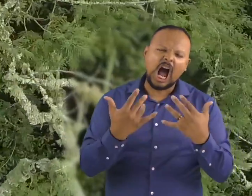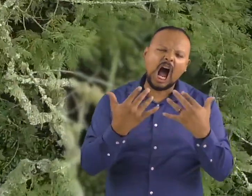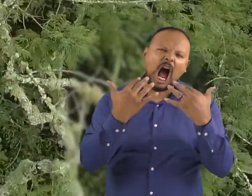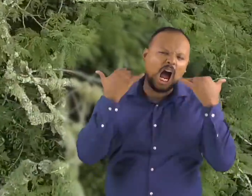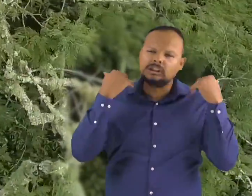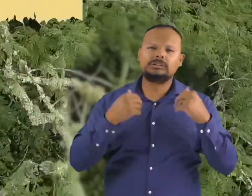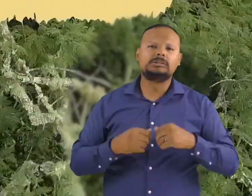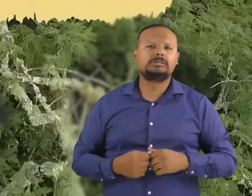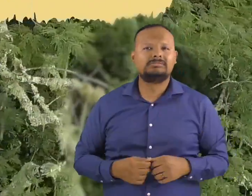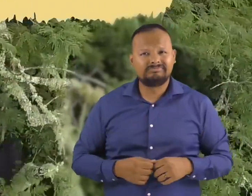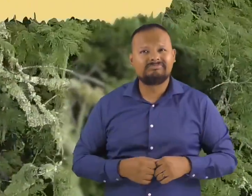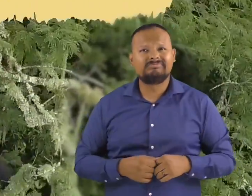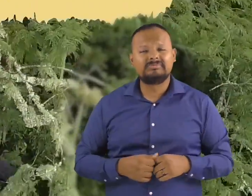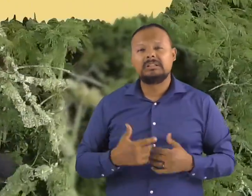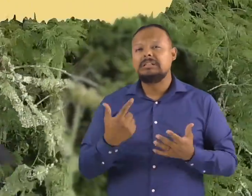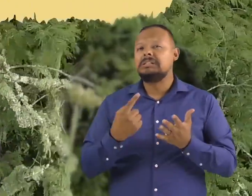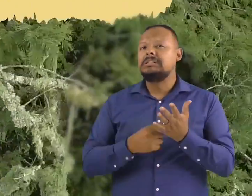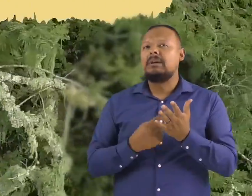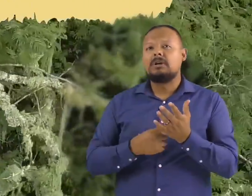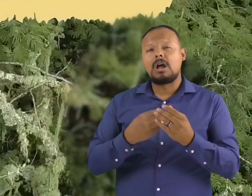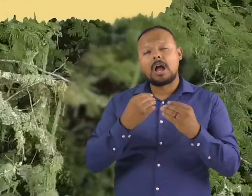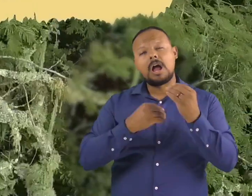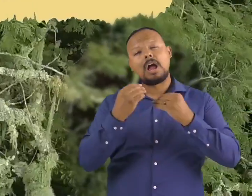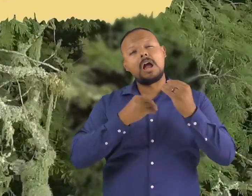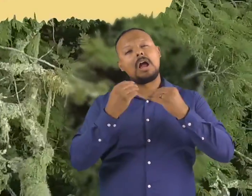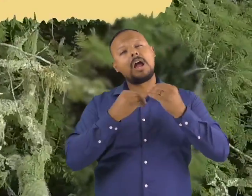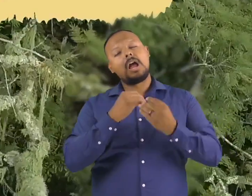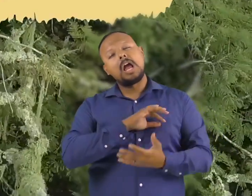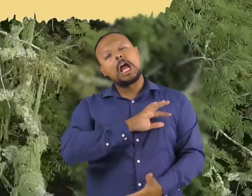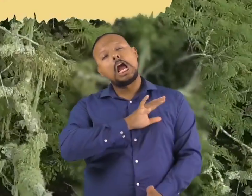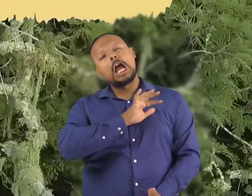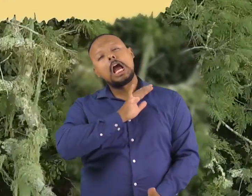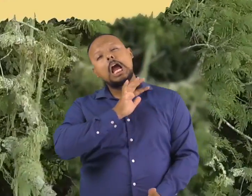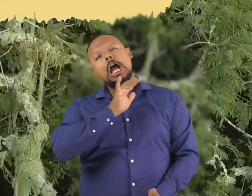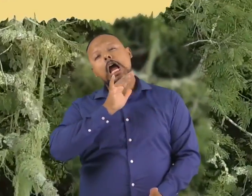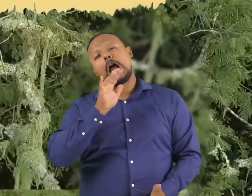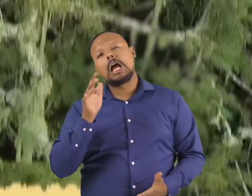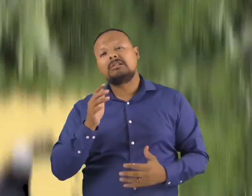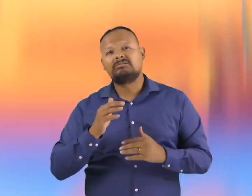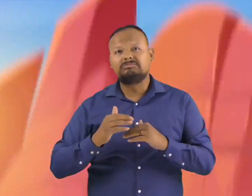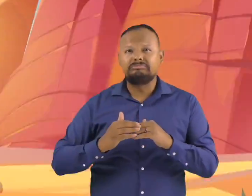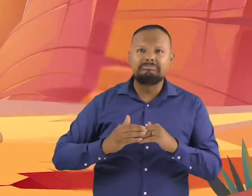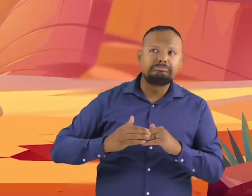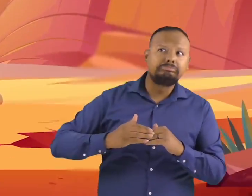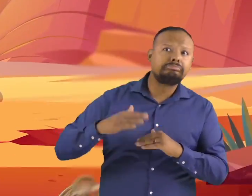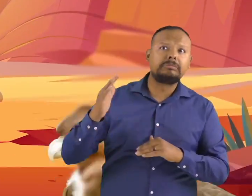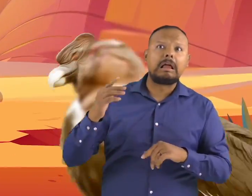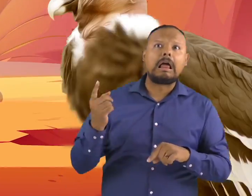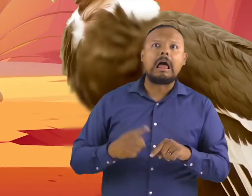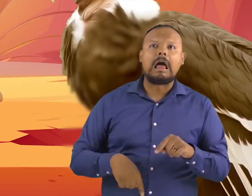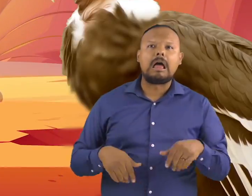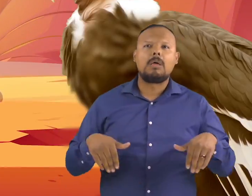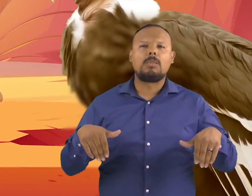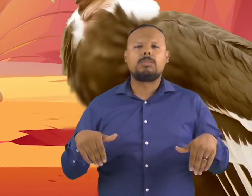eat so much that they can't lift themselves off the ground to fly away. Other interesting facts.